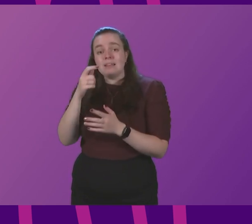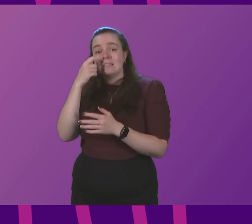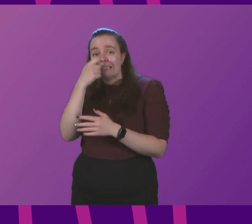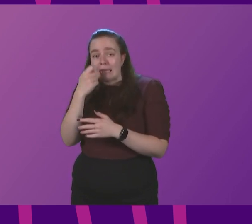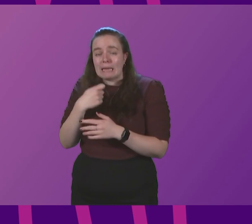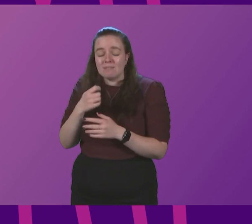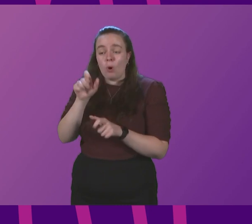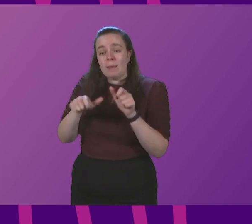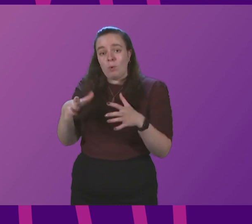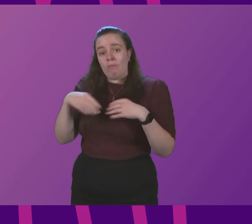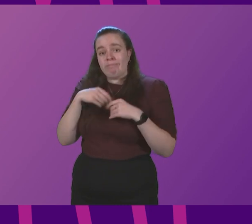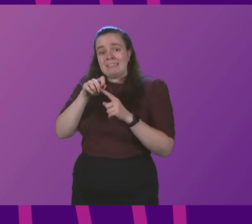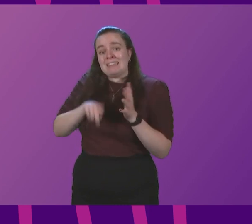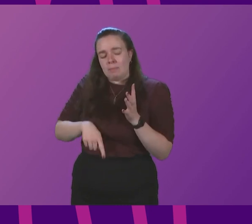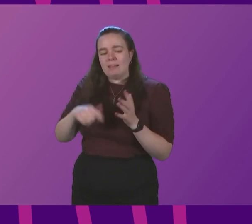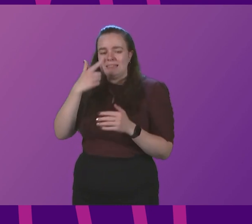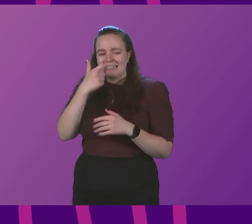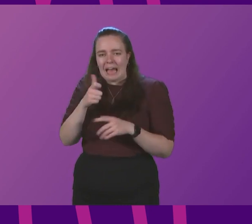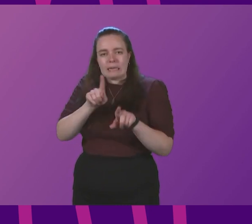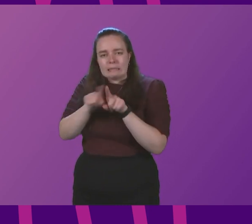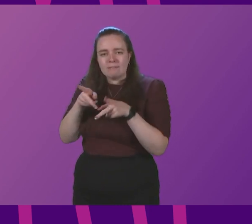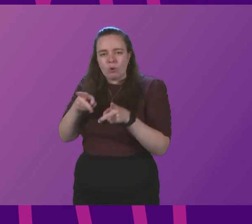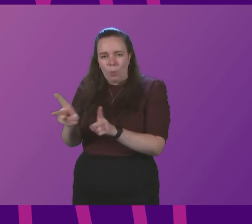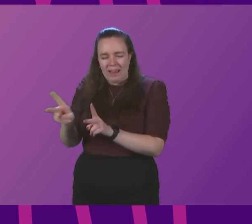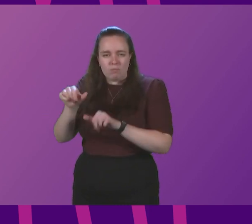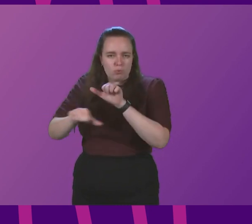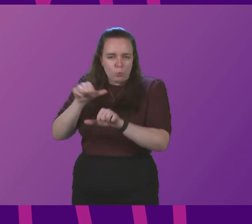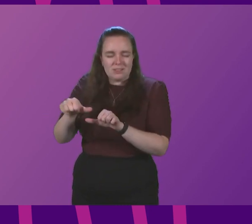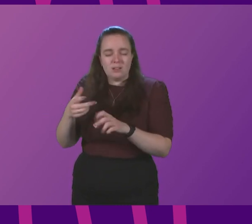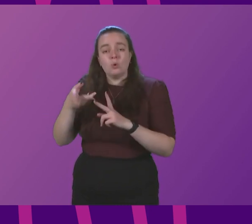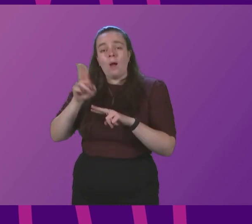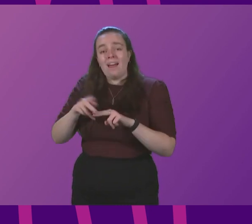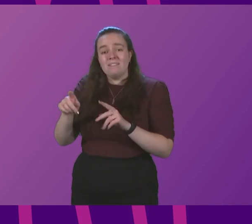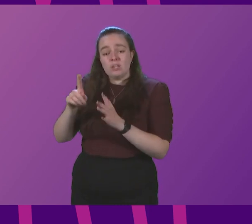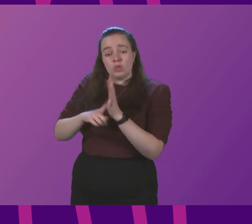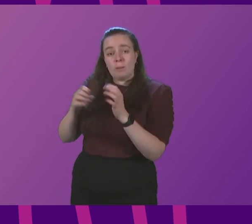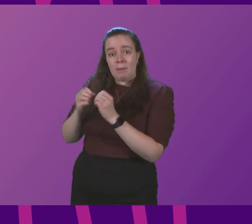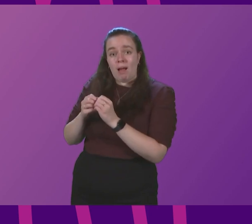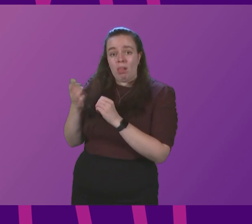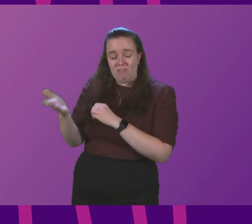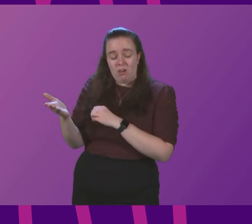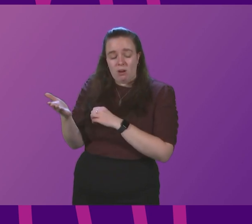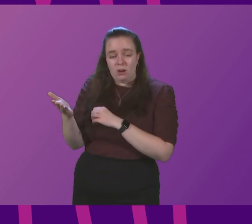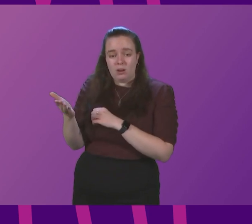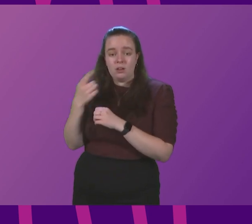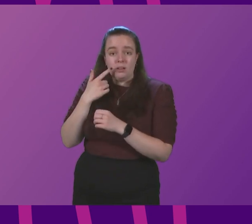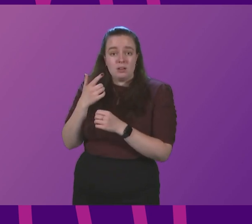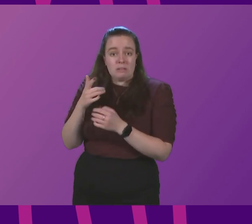particular disabilities can be taken and processed. If Jeremy Balfour is willing to wait,